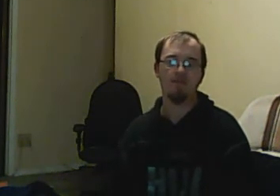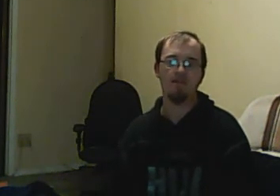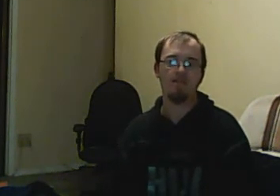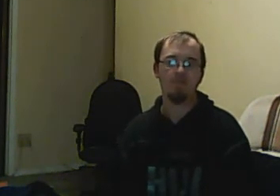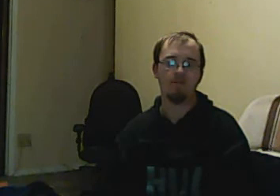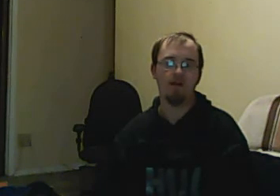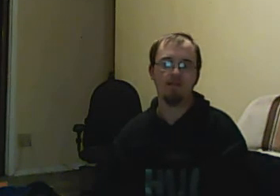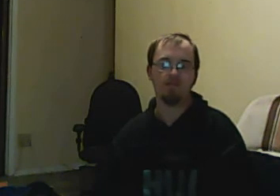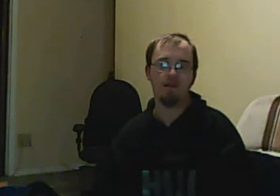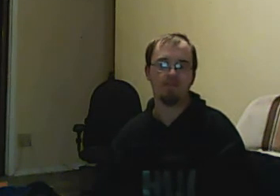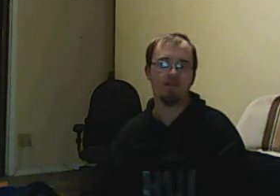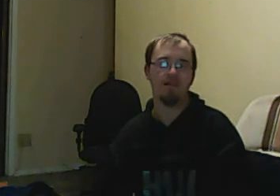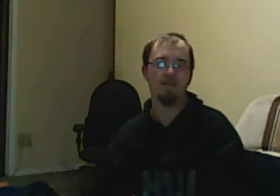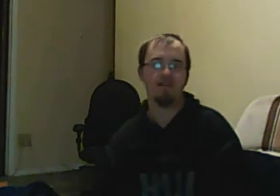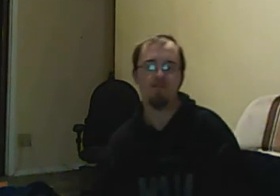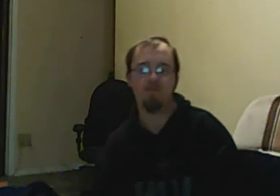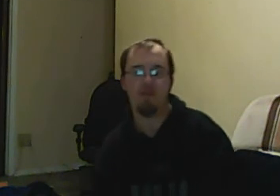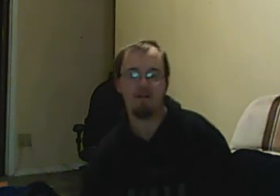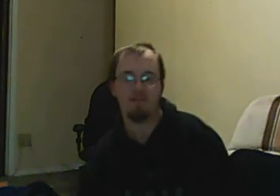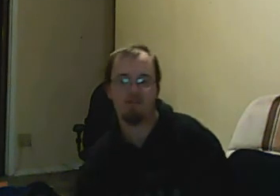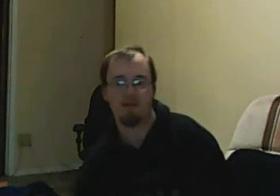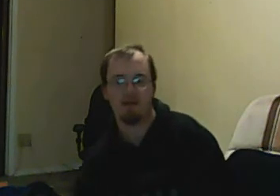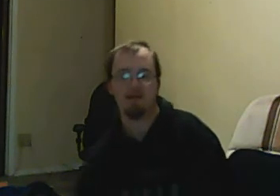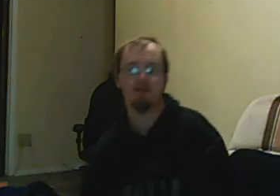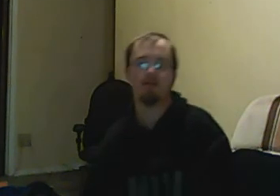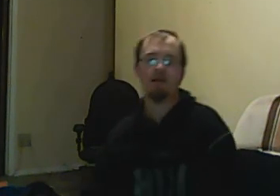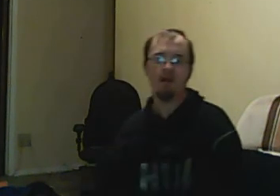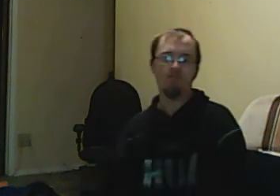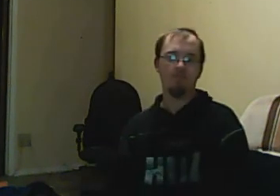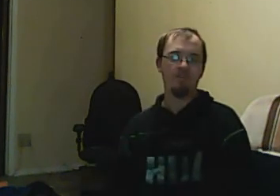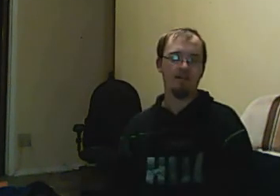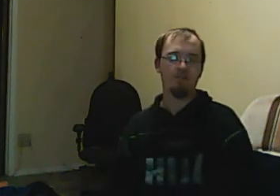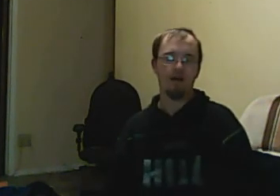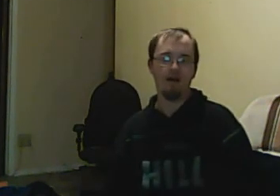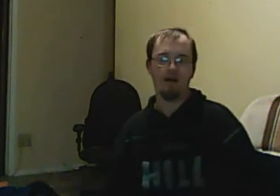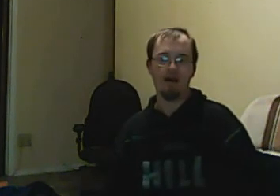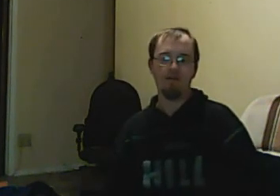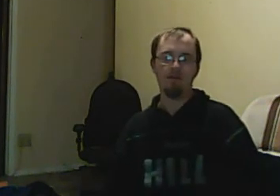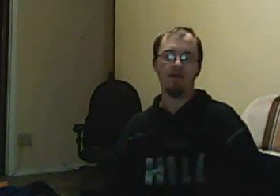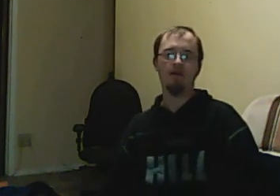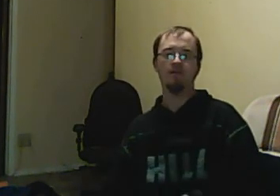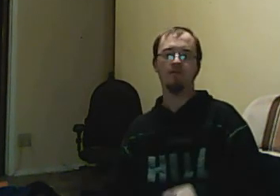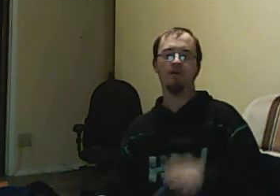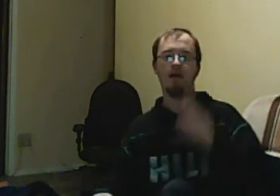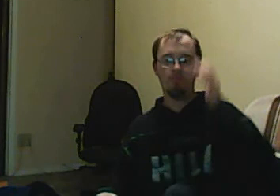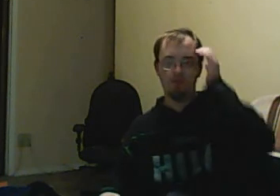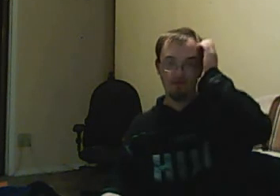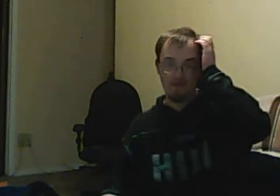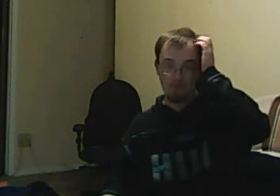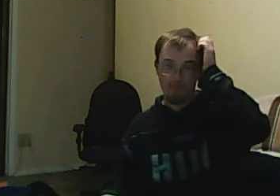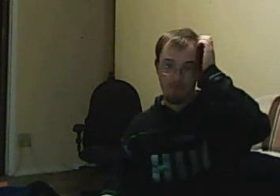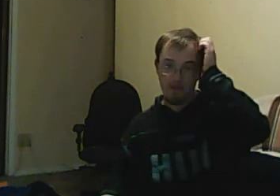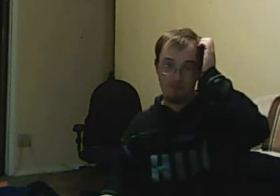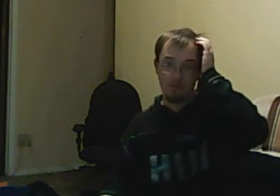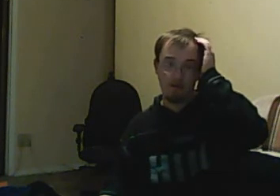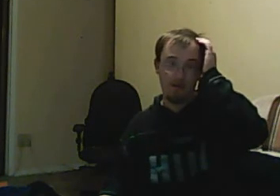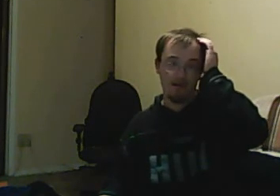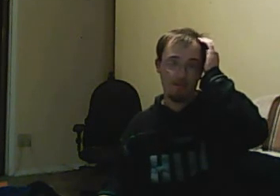Stephan says, it was a raw script and they needed to embody the story. Efron said, I think we all knew how important these episodes were going to end up